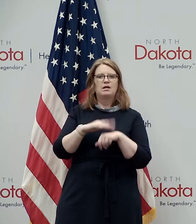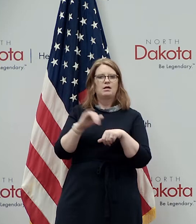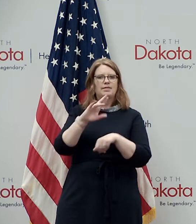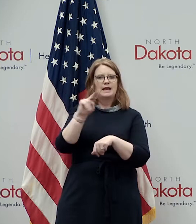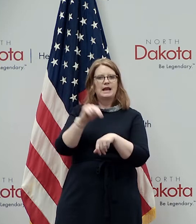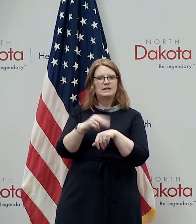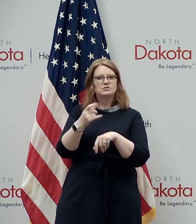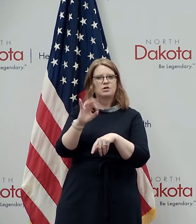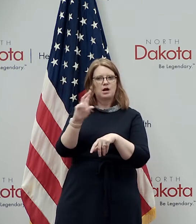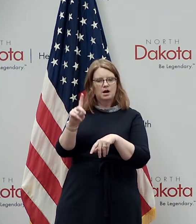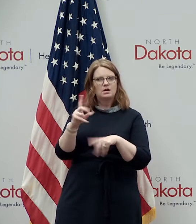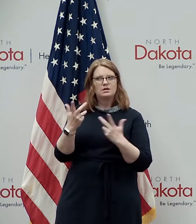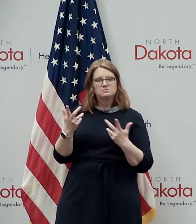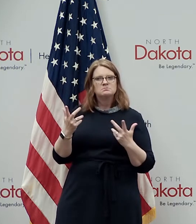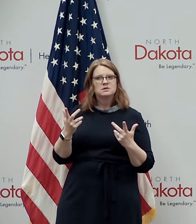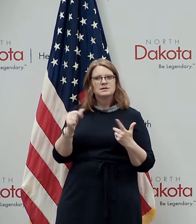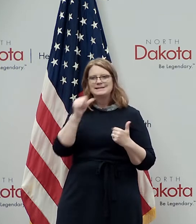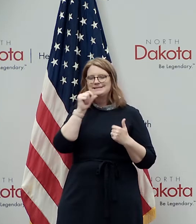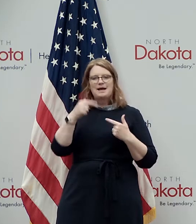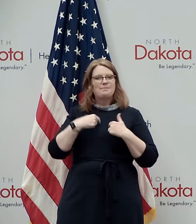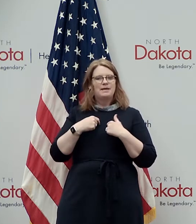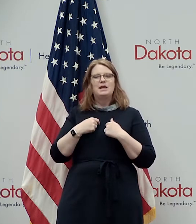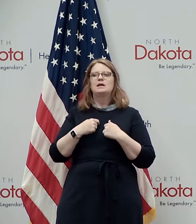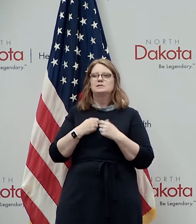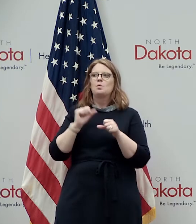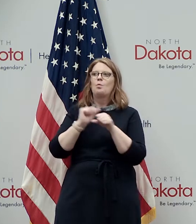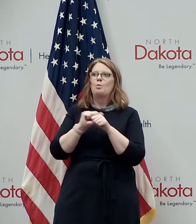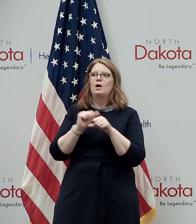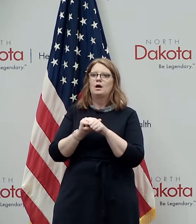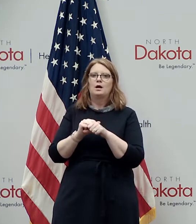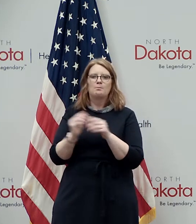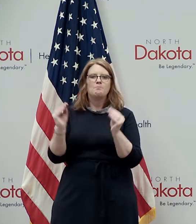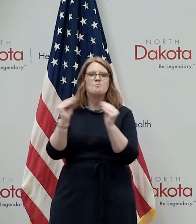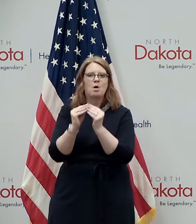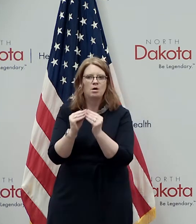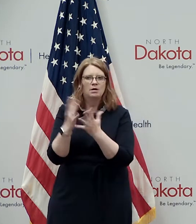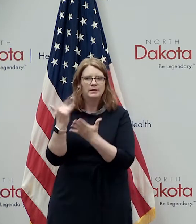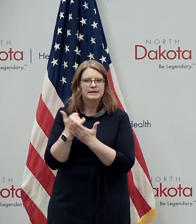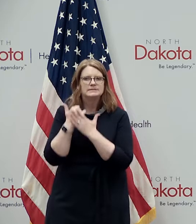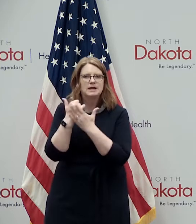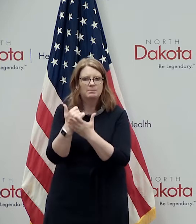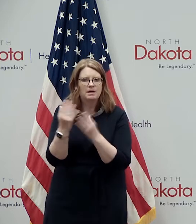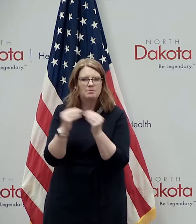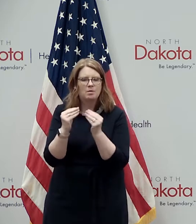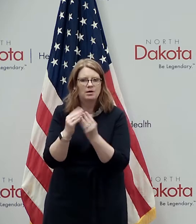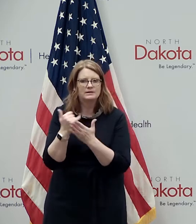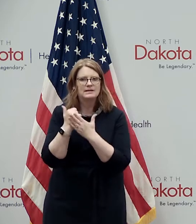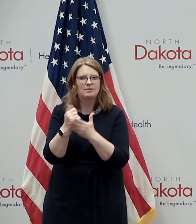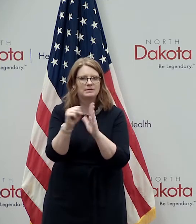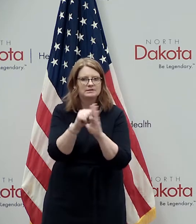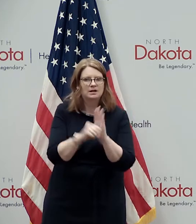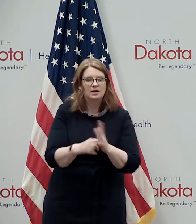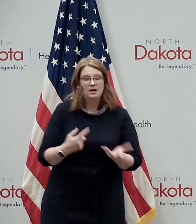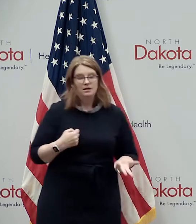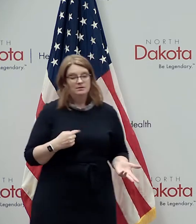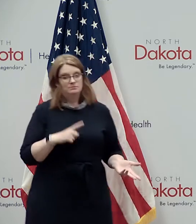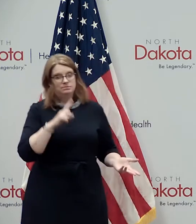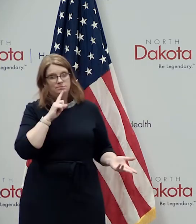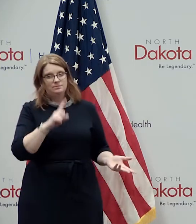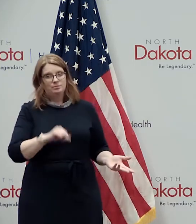guard in north dakota so i'm just incredibly proud again and humbled